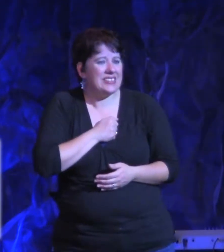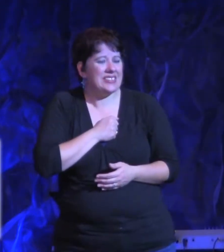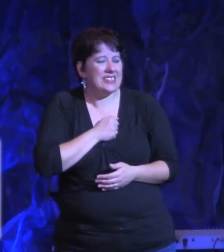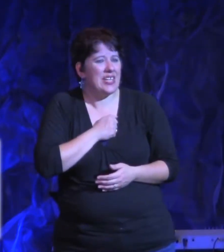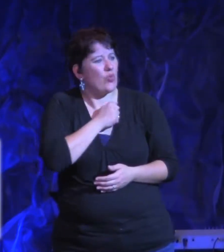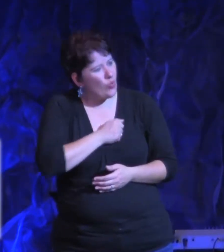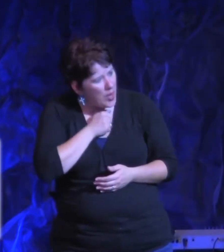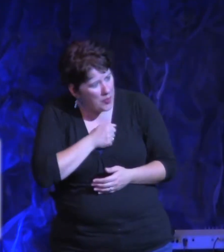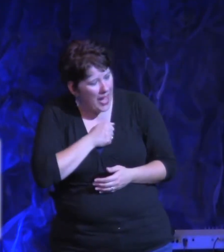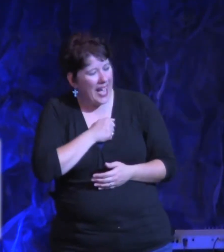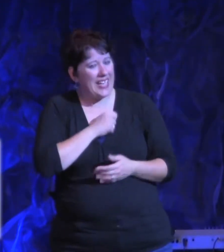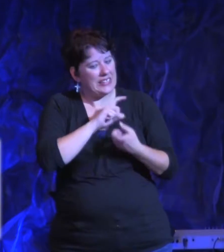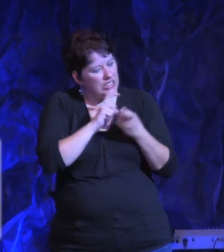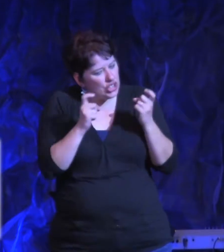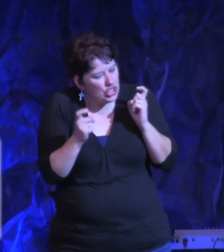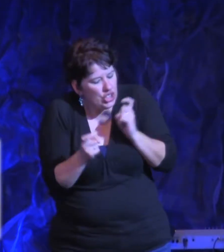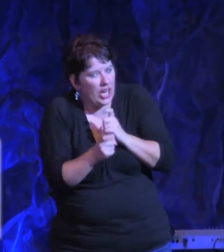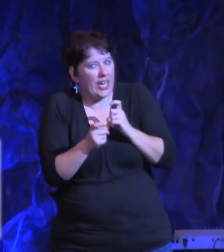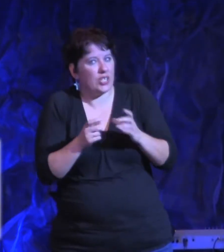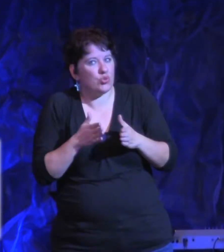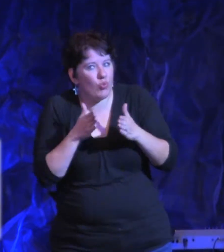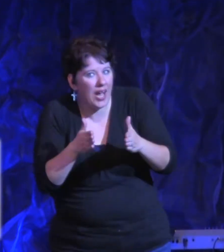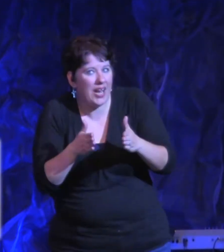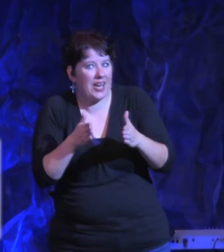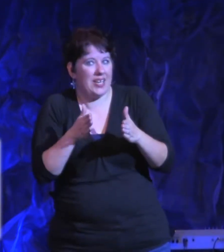may come from the Lord. Amen?